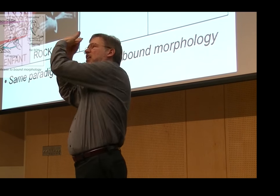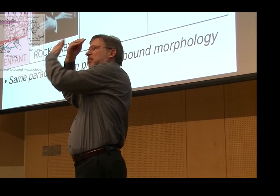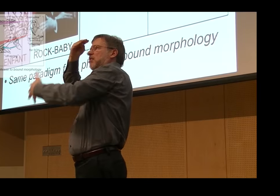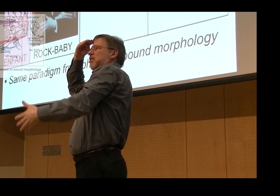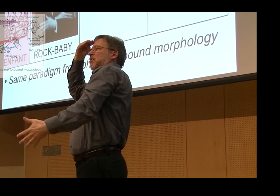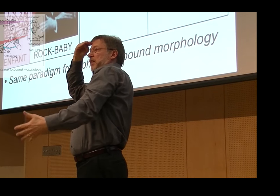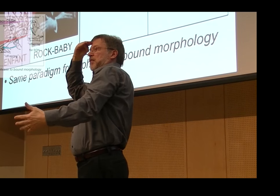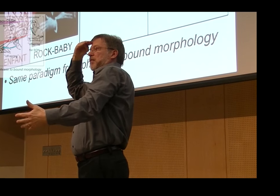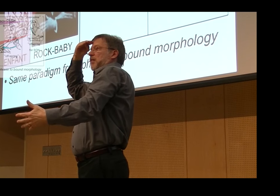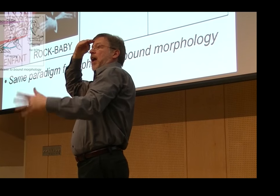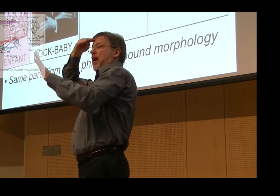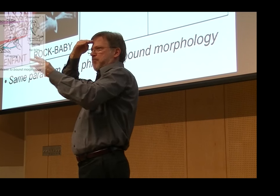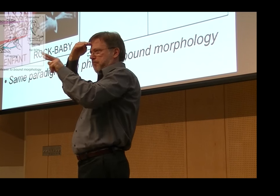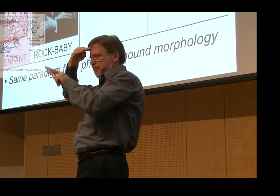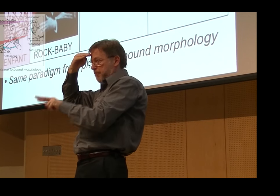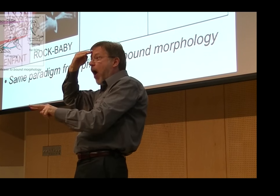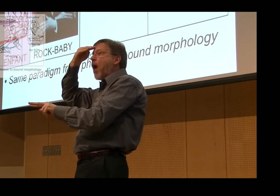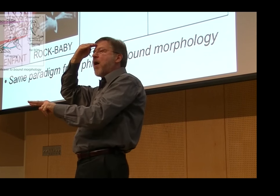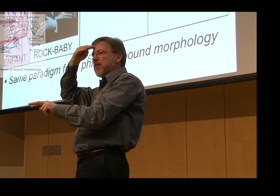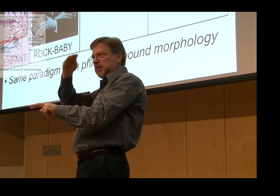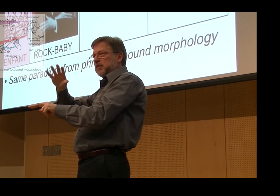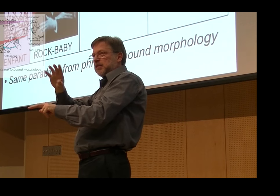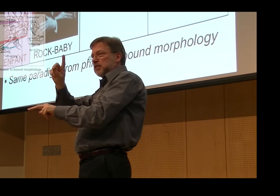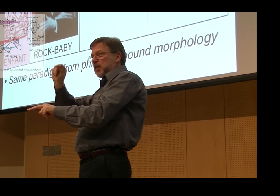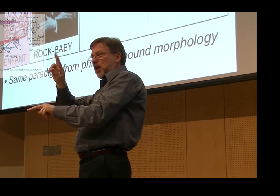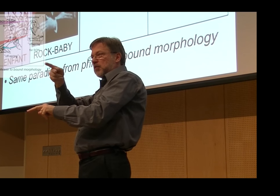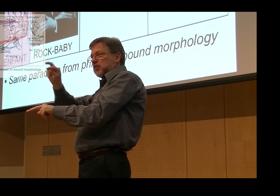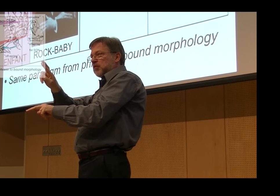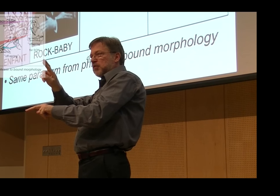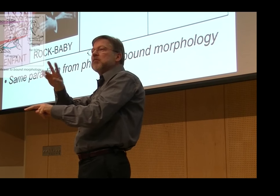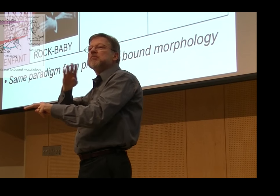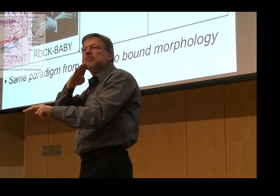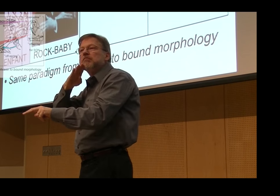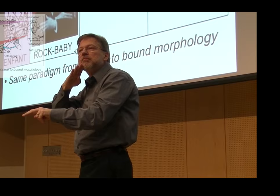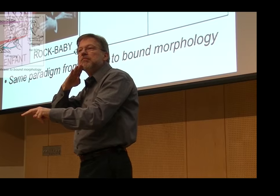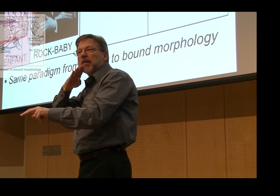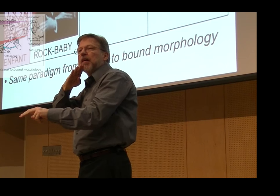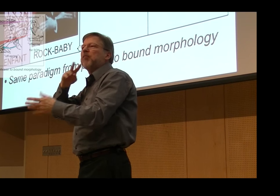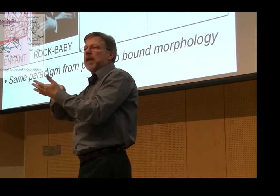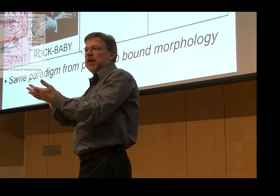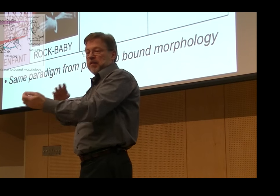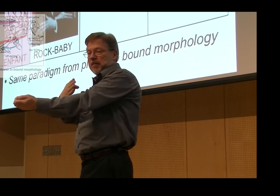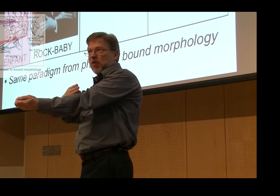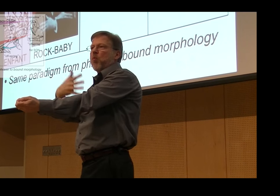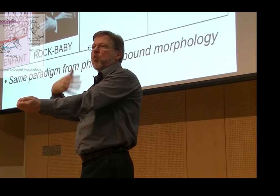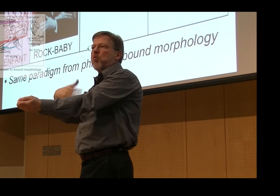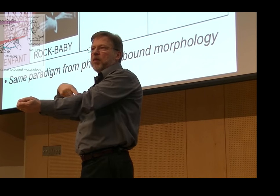is adopted to the first part or the first element. The first element assimilates to the handshape of the second element.